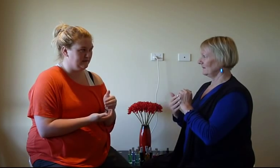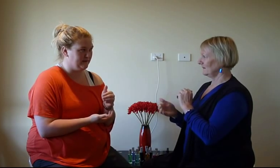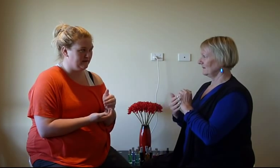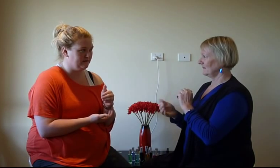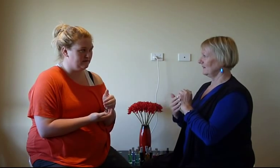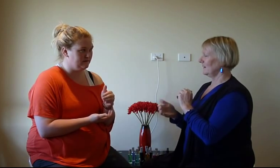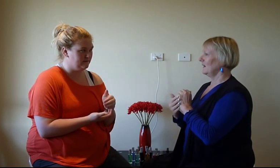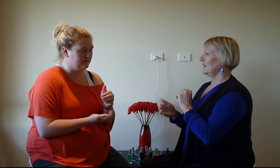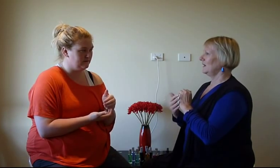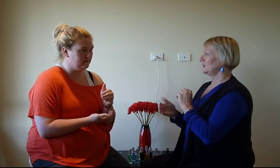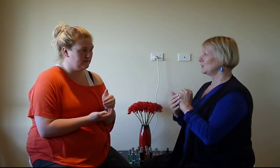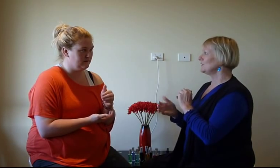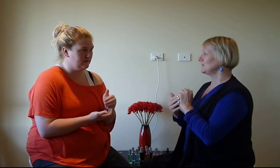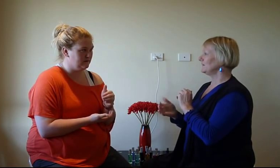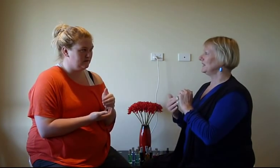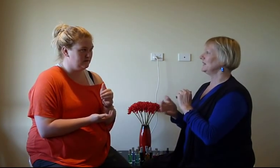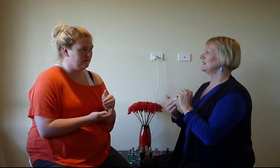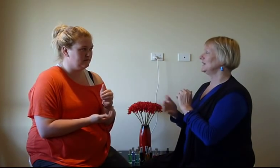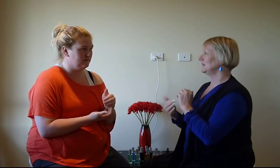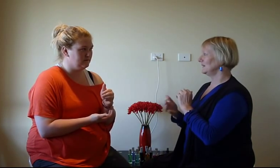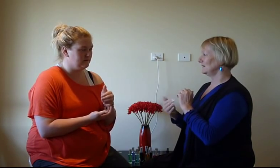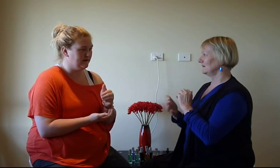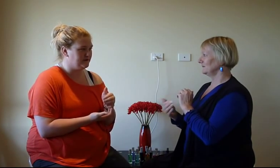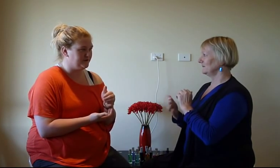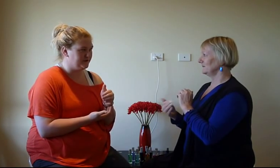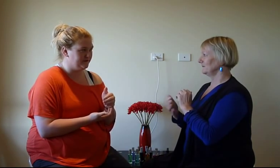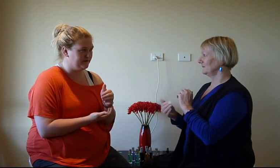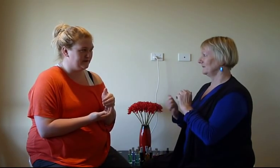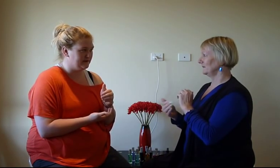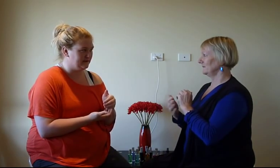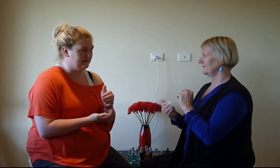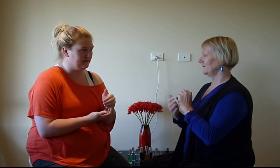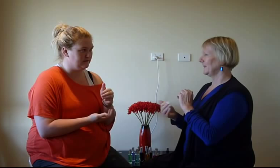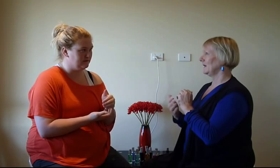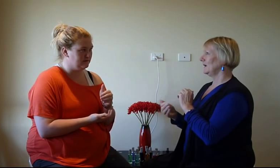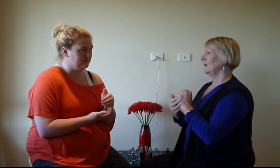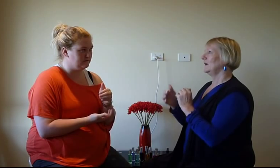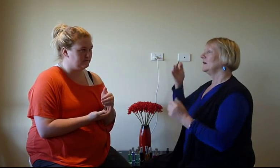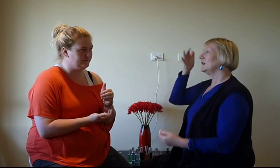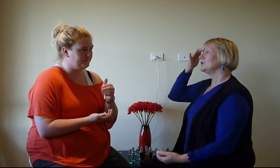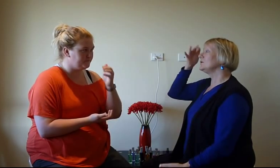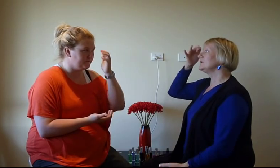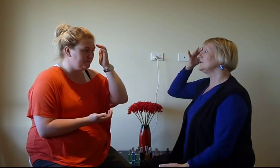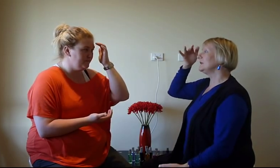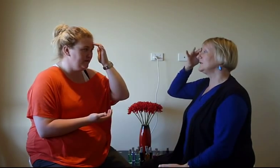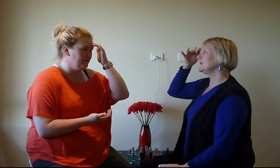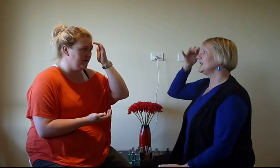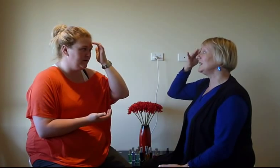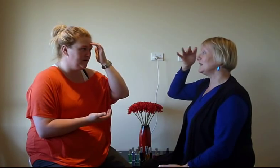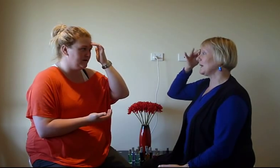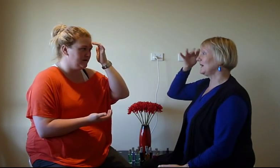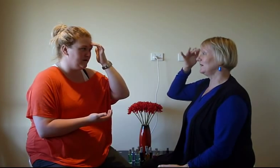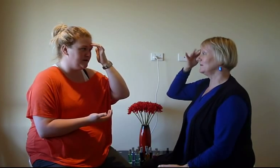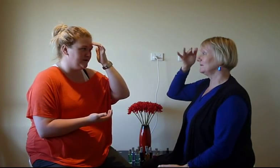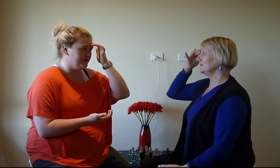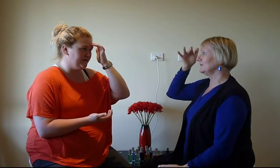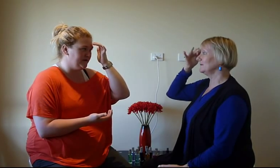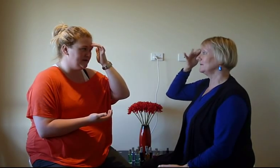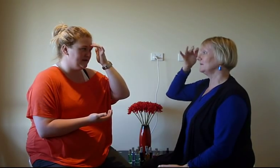pain. And I choose to feel it as healing. And I choose to feel it as healing. I choose to feel this healing pain. I choose to feel this healing